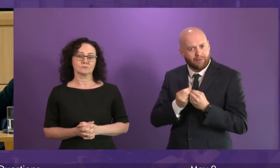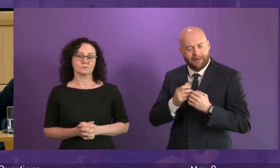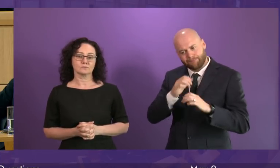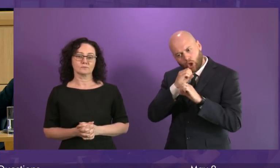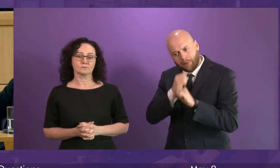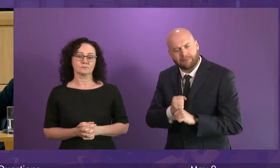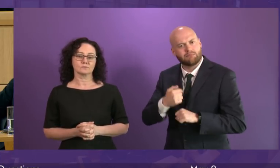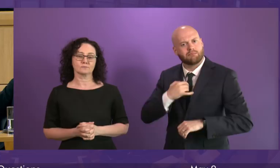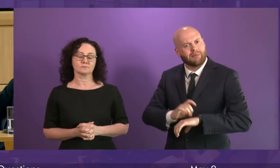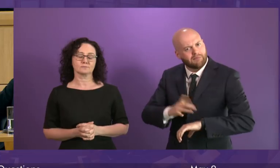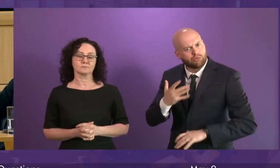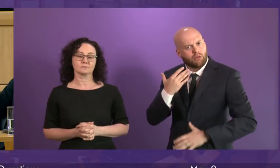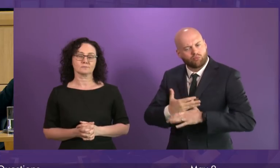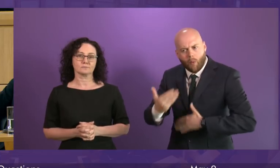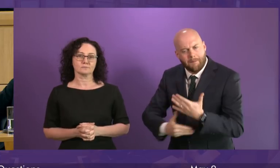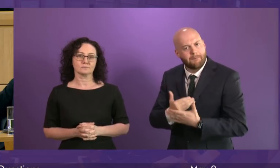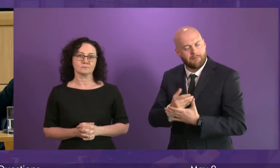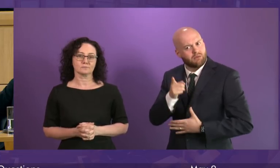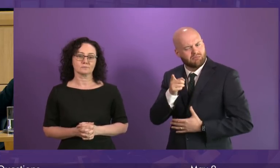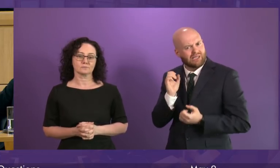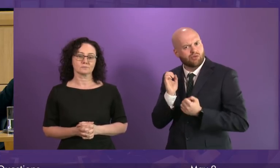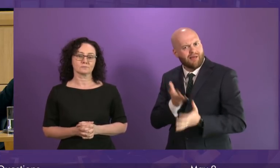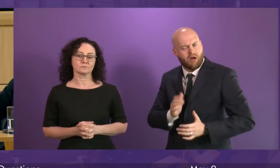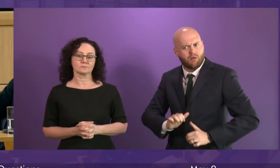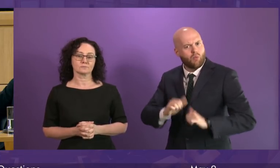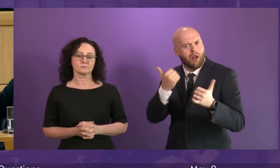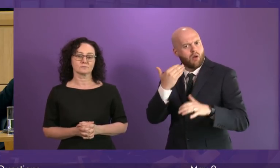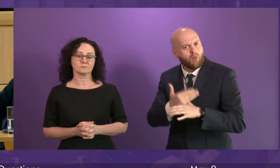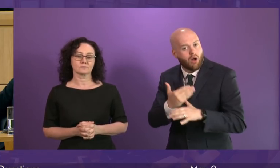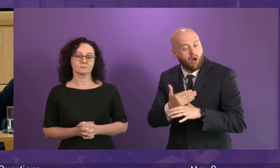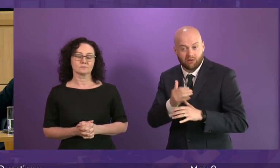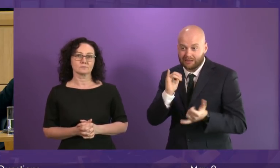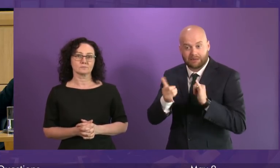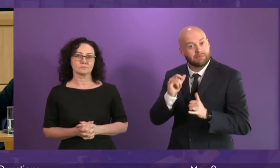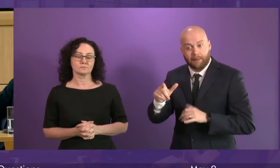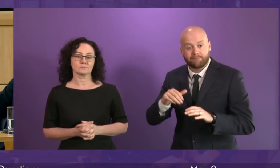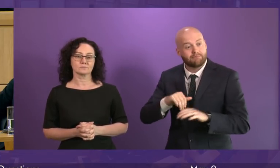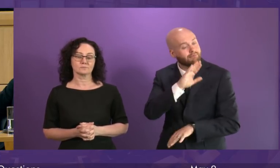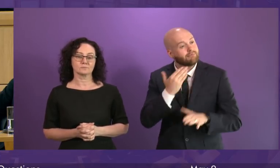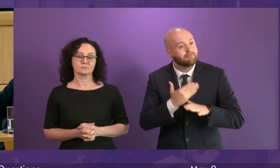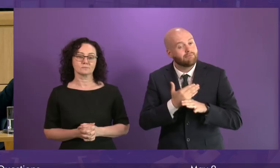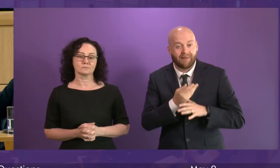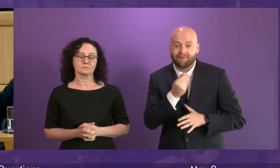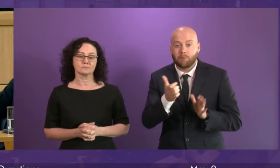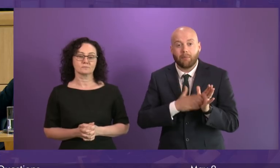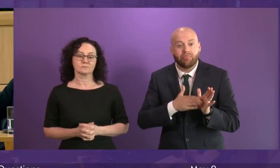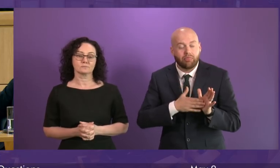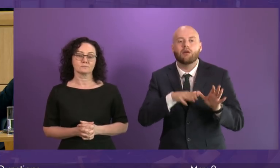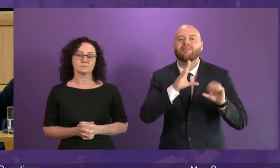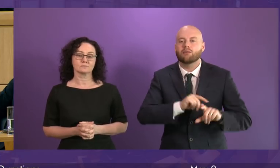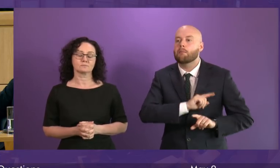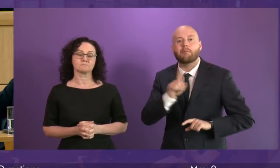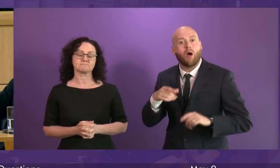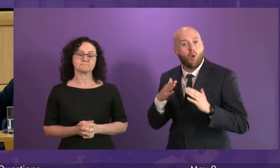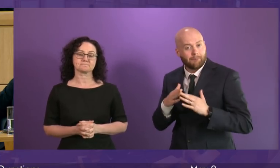wavered and they have delivered on their key task, often for many months at a time. Would the First Minister join me in recognising the professionalism,